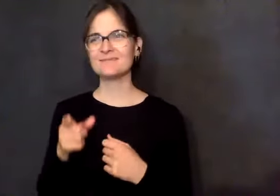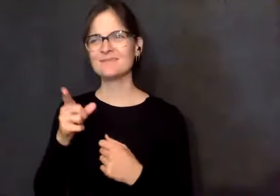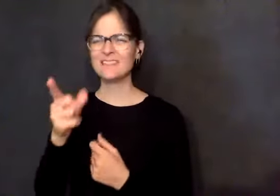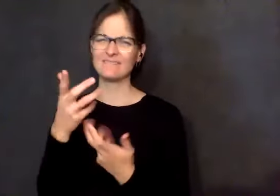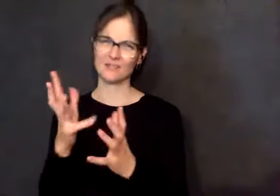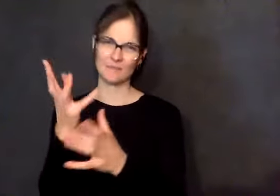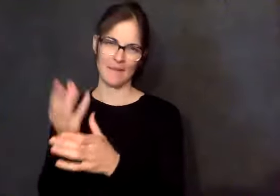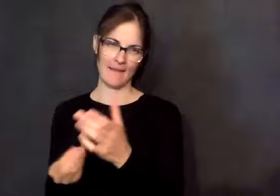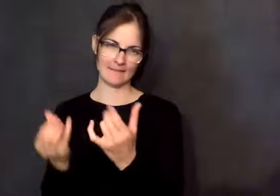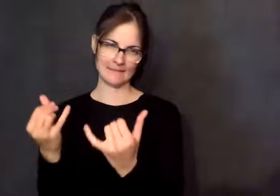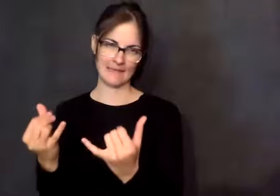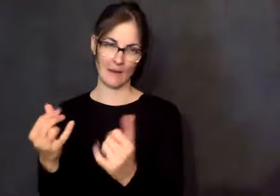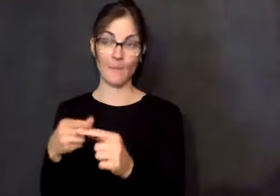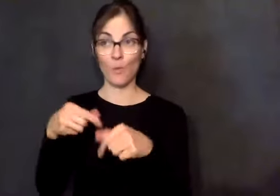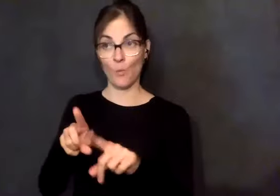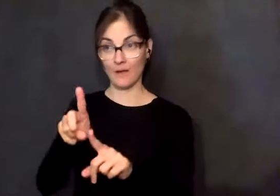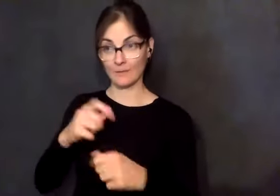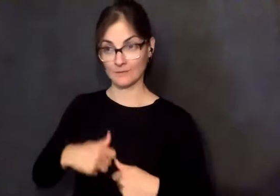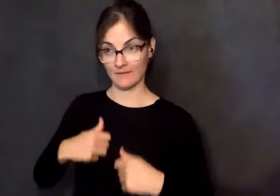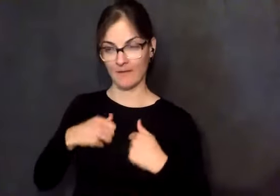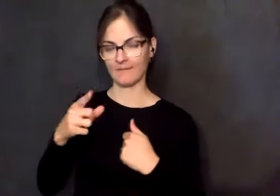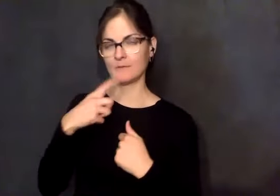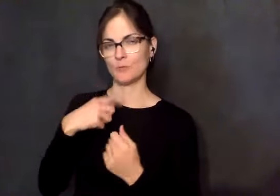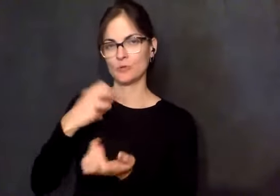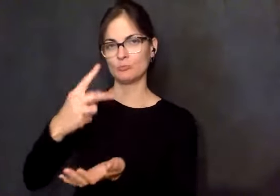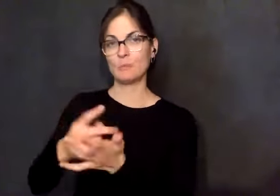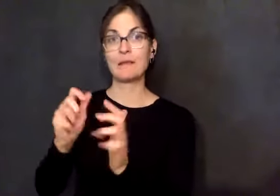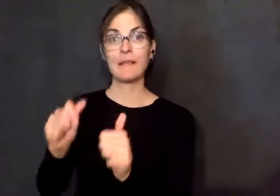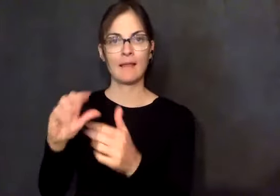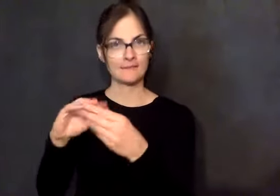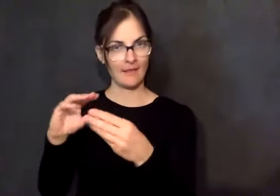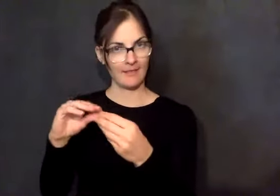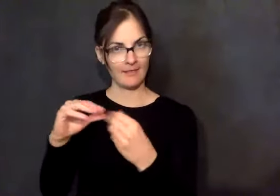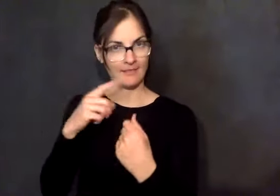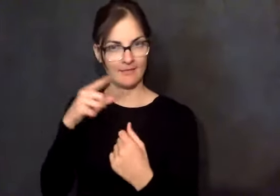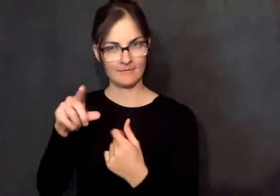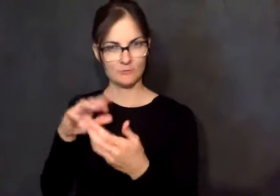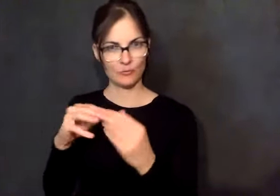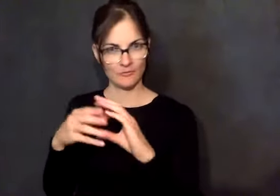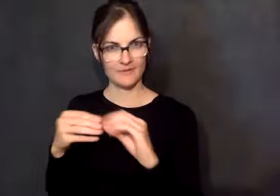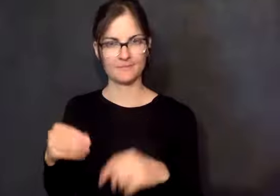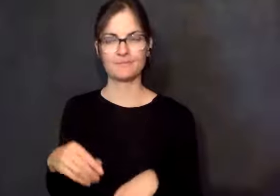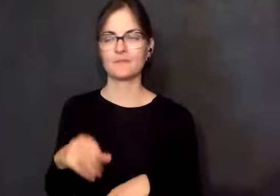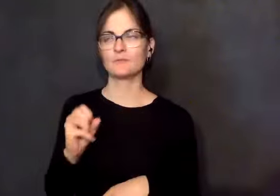he had stolen stuff from his elementary school, all kinds of supplies. And I said, well, why don't you do this? Why don't you go to Walmart,